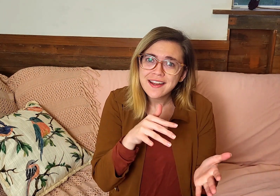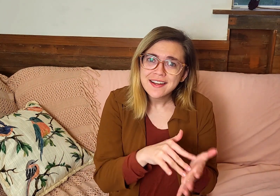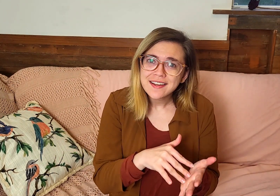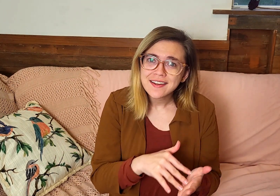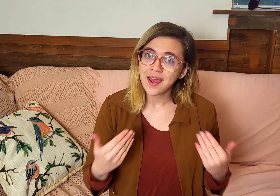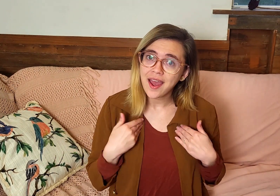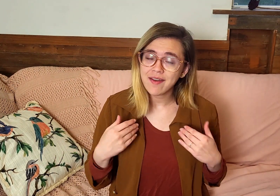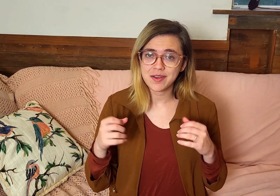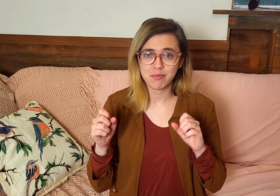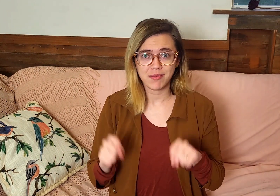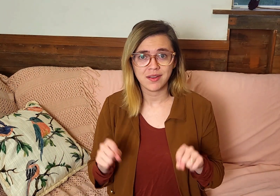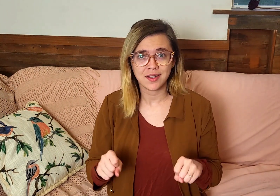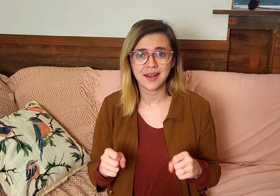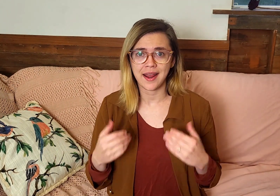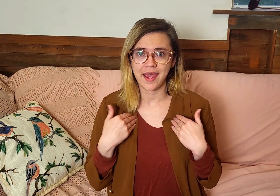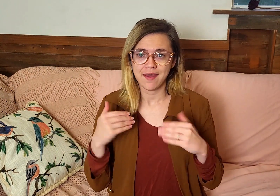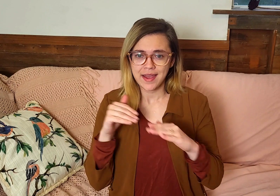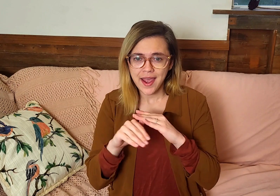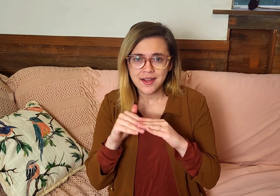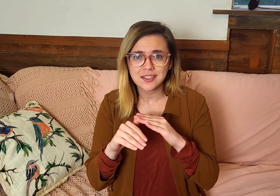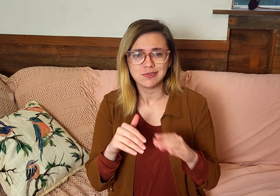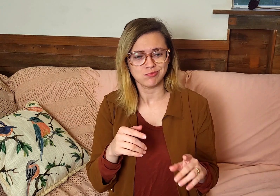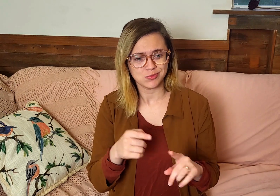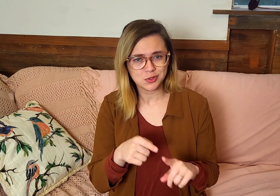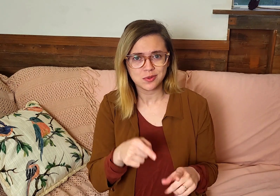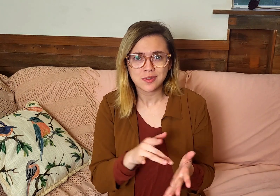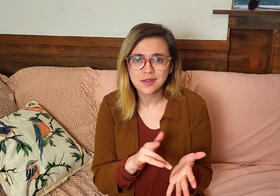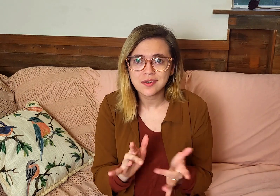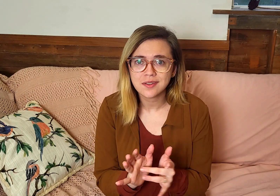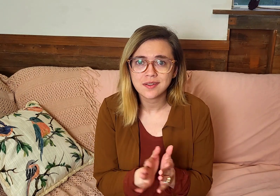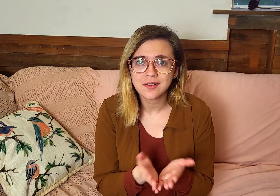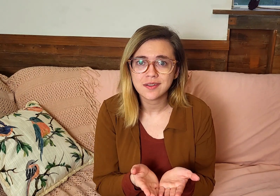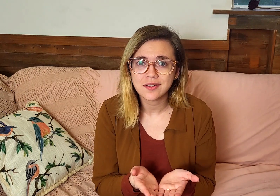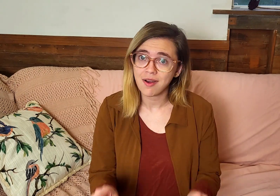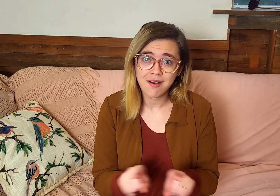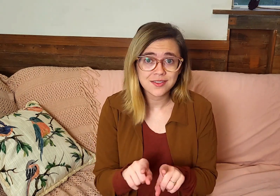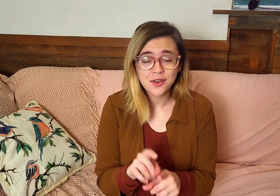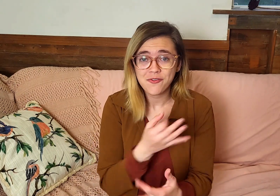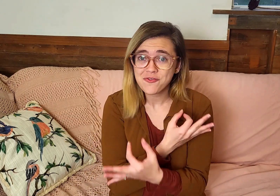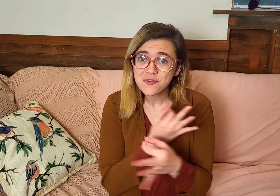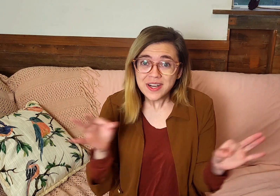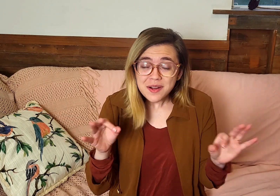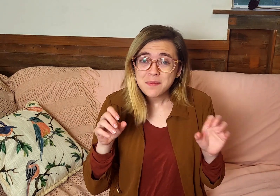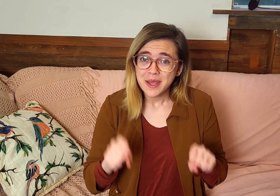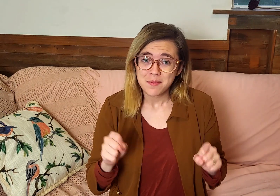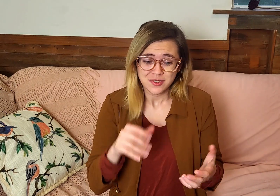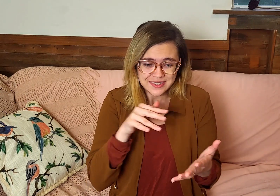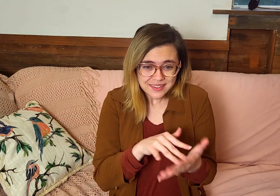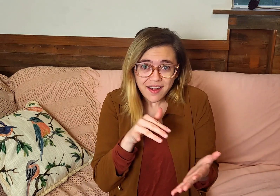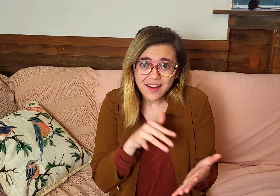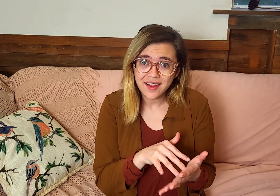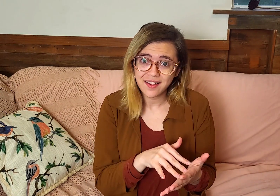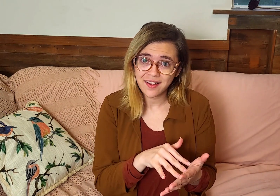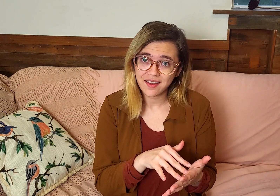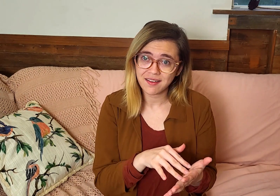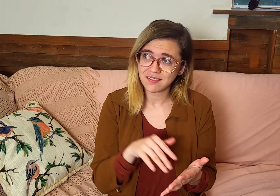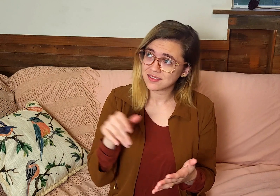resources and tools to be able to study, having access to the Bible, and also the freedom to be able to study